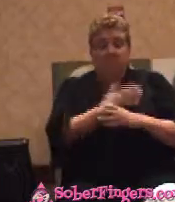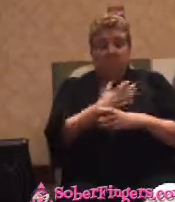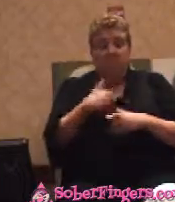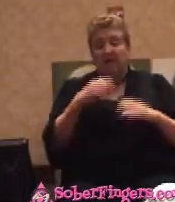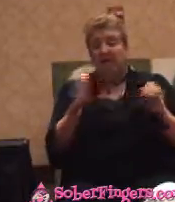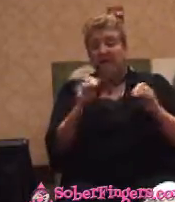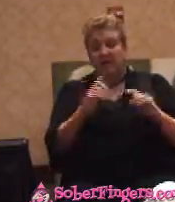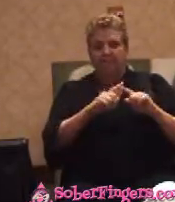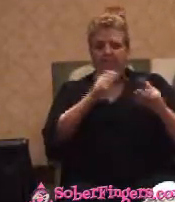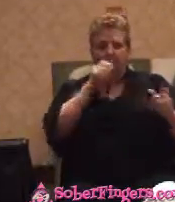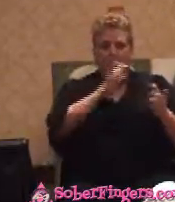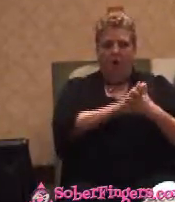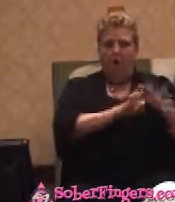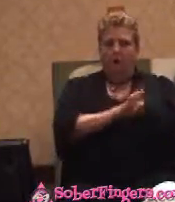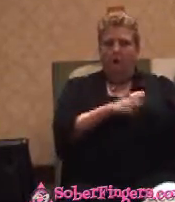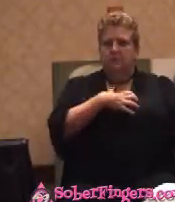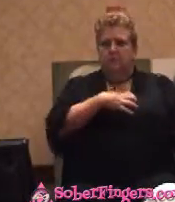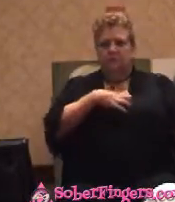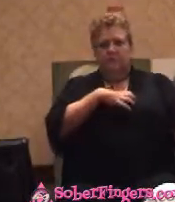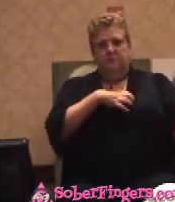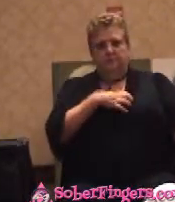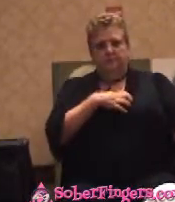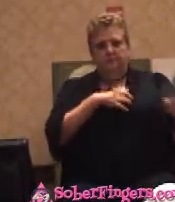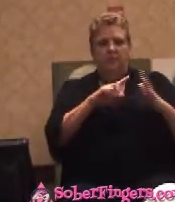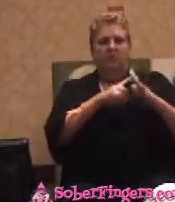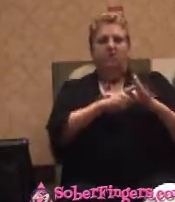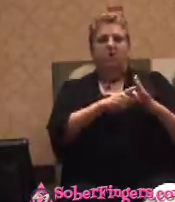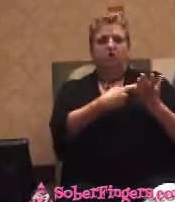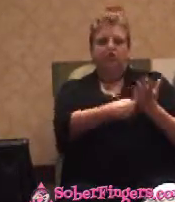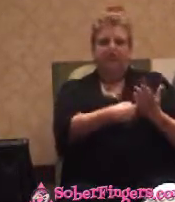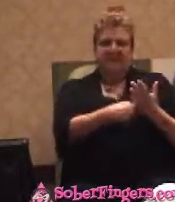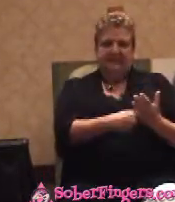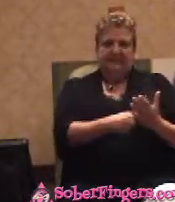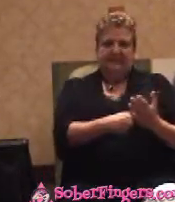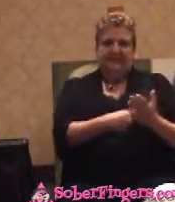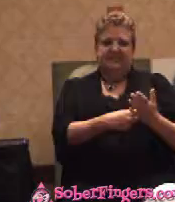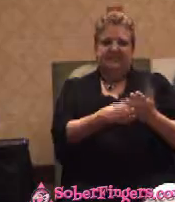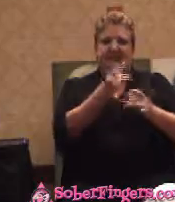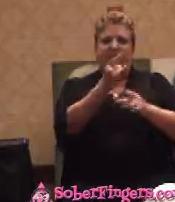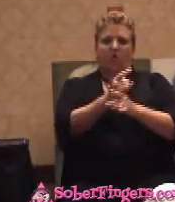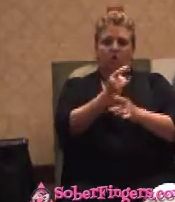We began to have discussions about alcohol. Lots of discussions about alcohol.